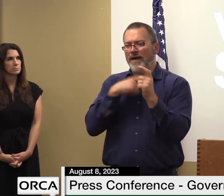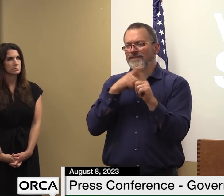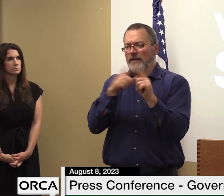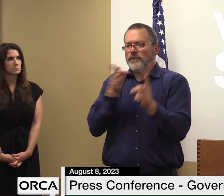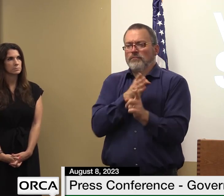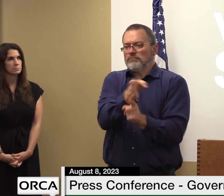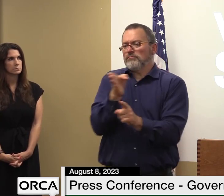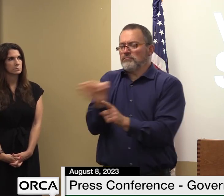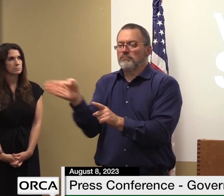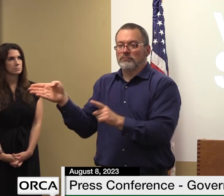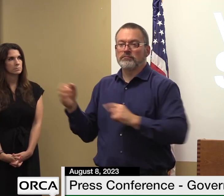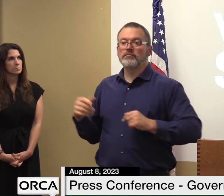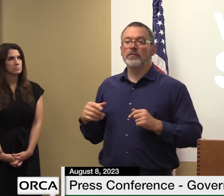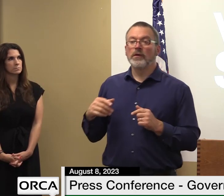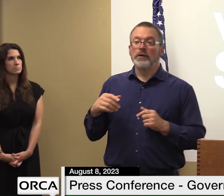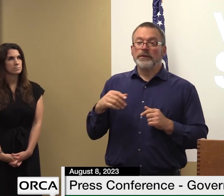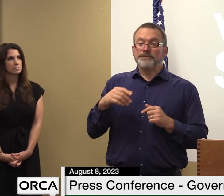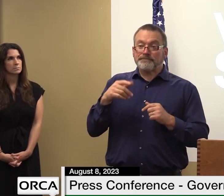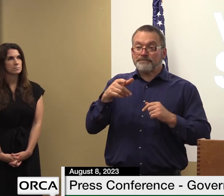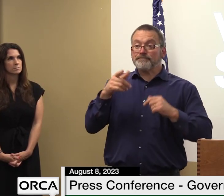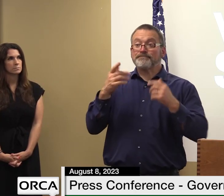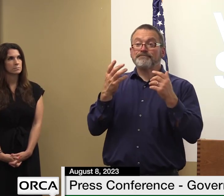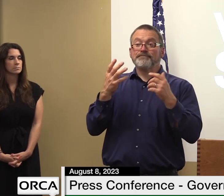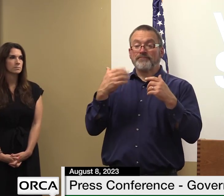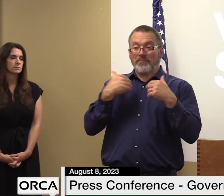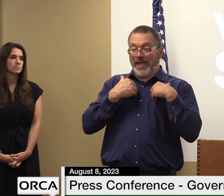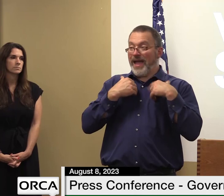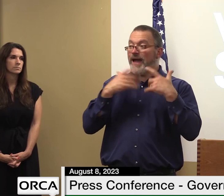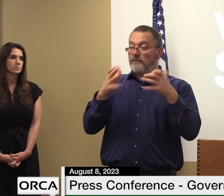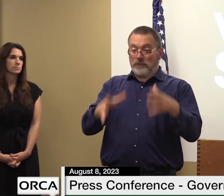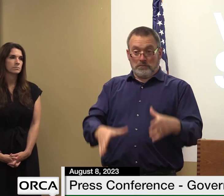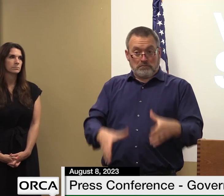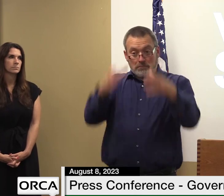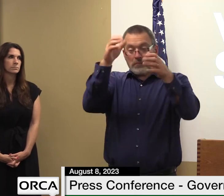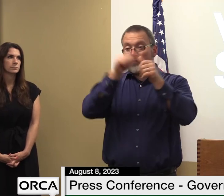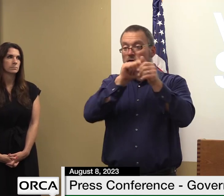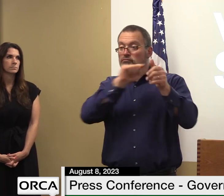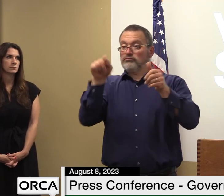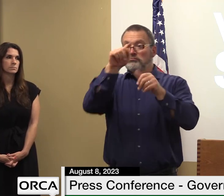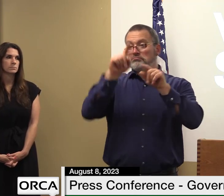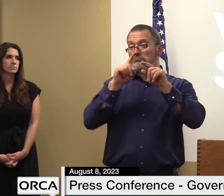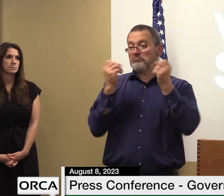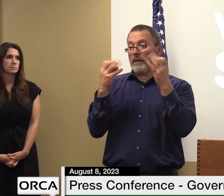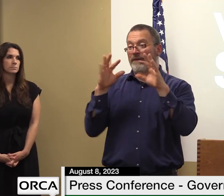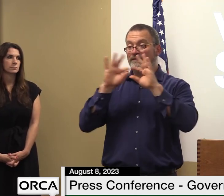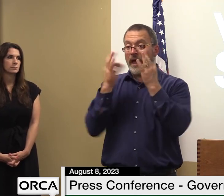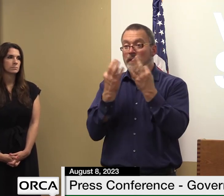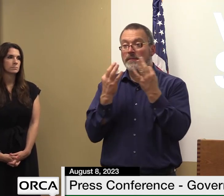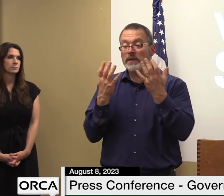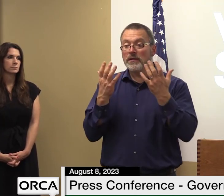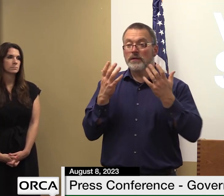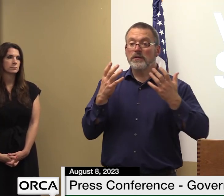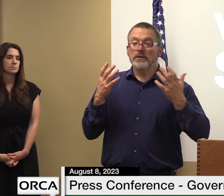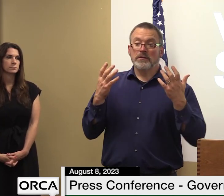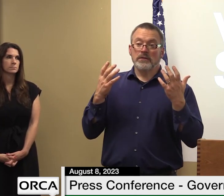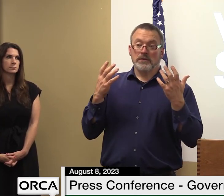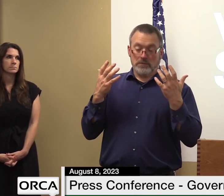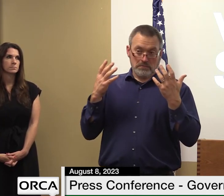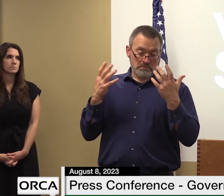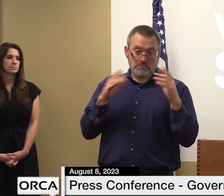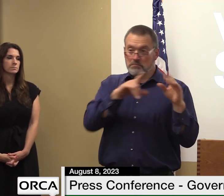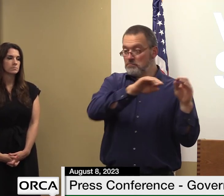multi-family units to be able to either lease or if they've been damaged prepared to place residence